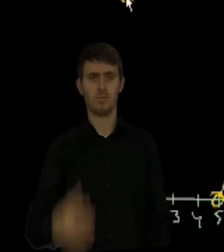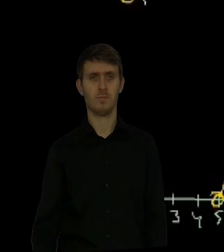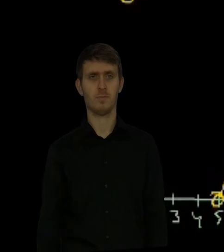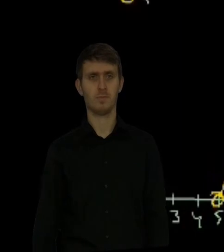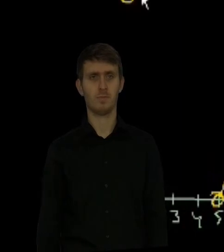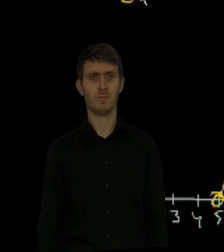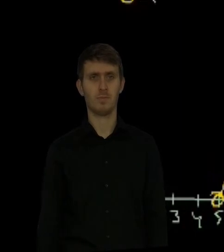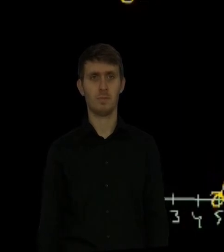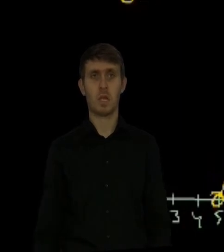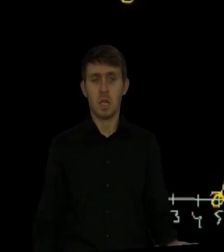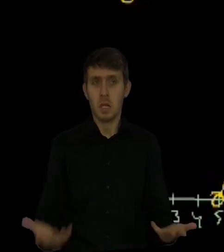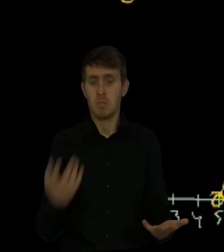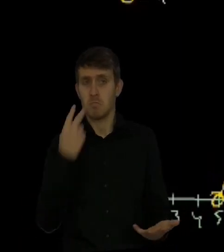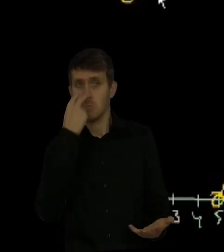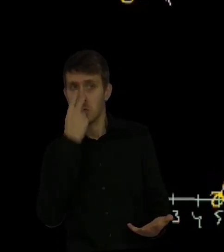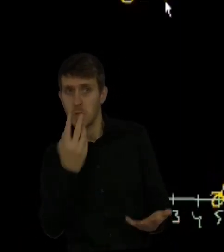plus 5?